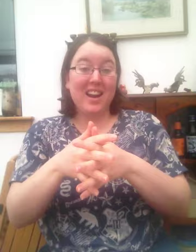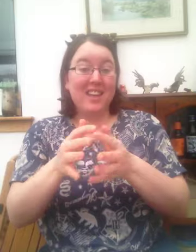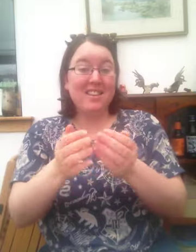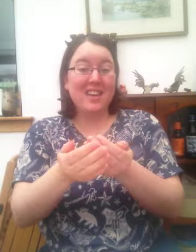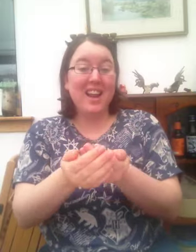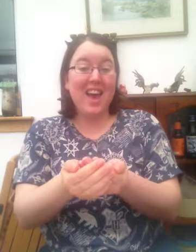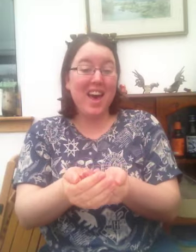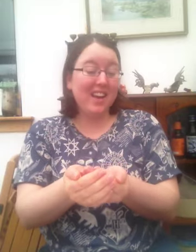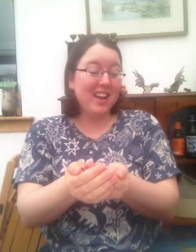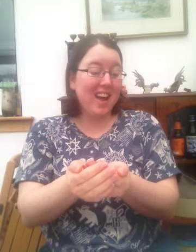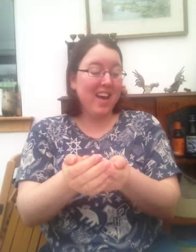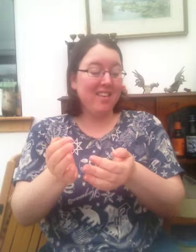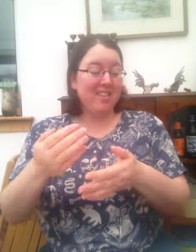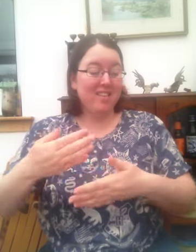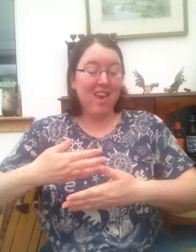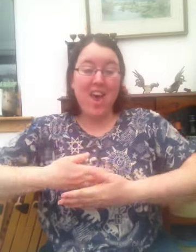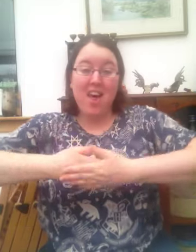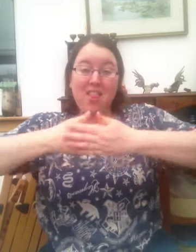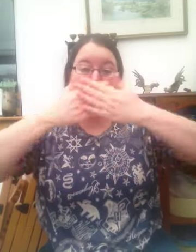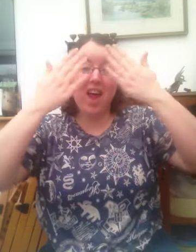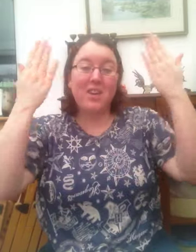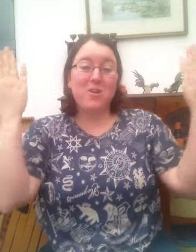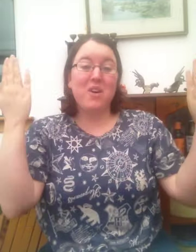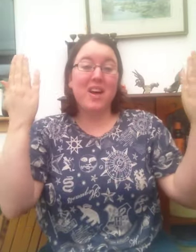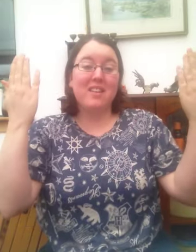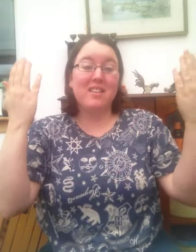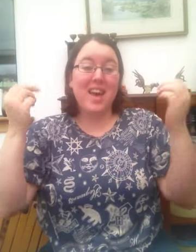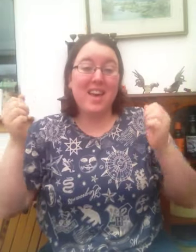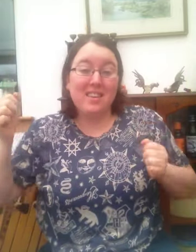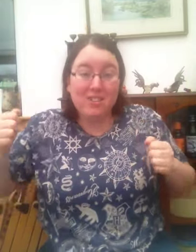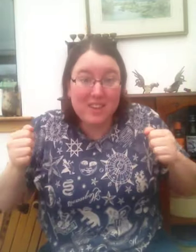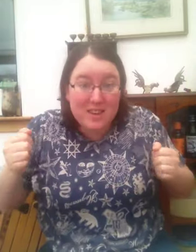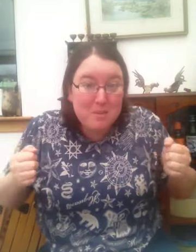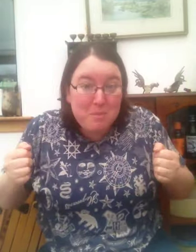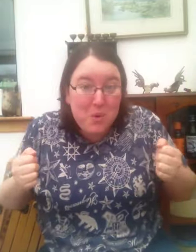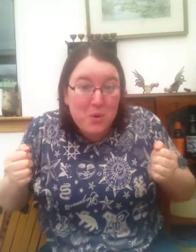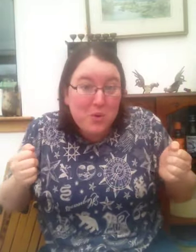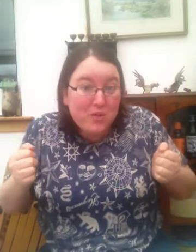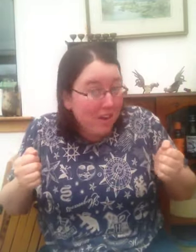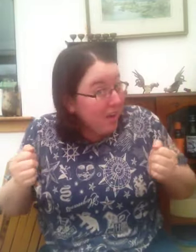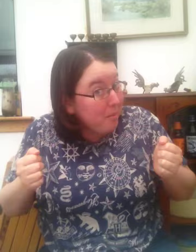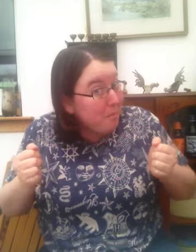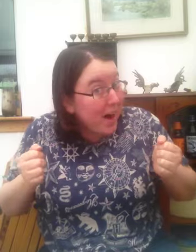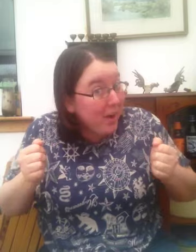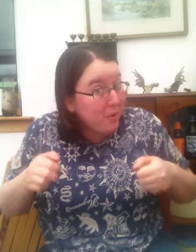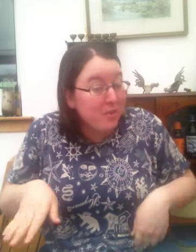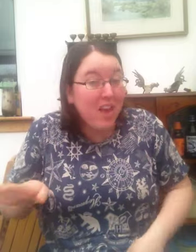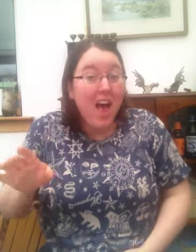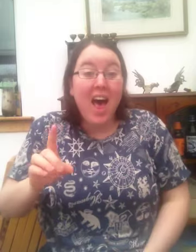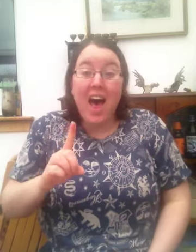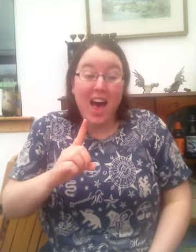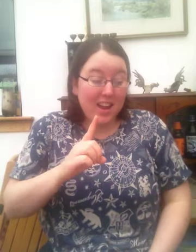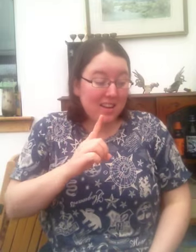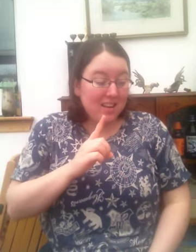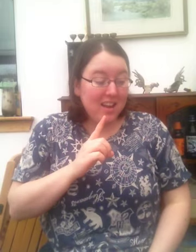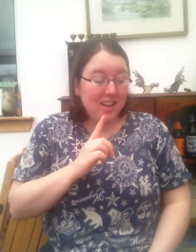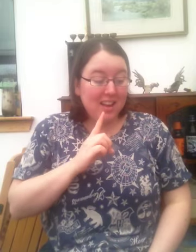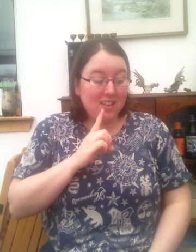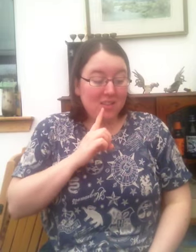little egg nest then one day she moved first day she and he a little